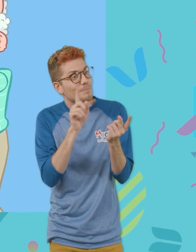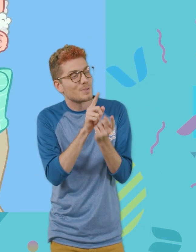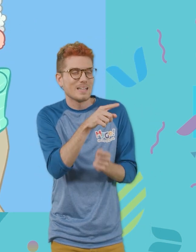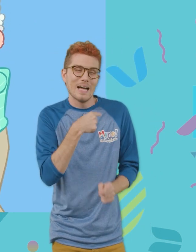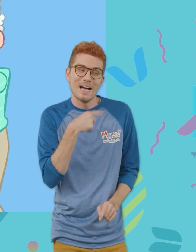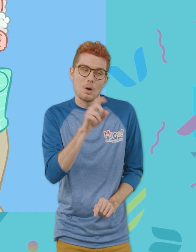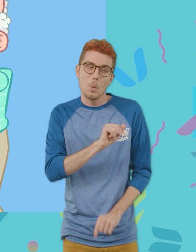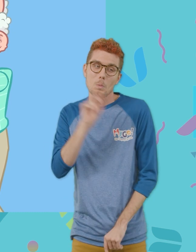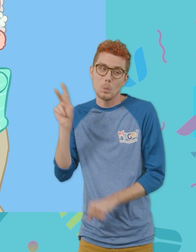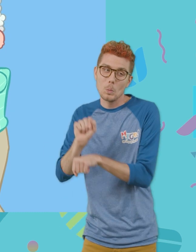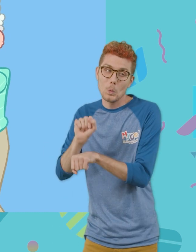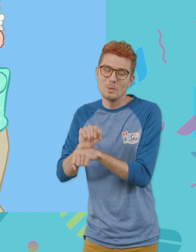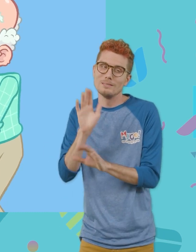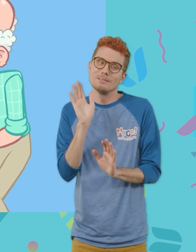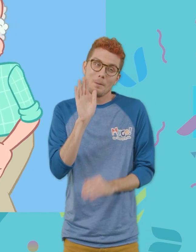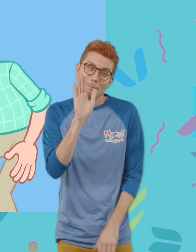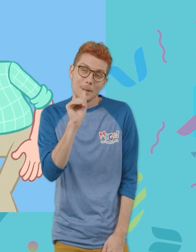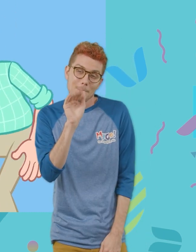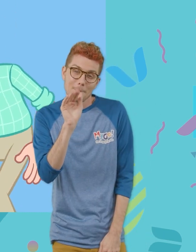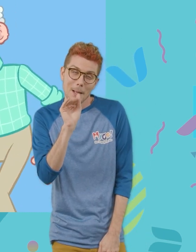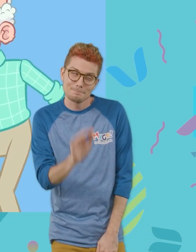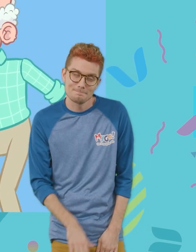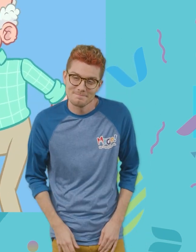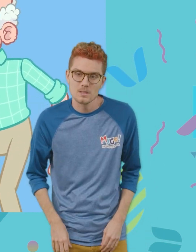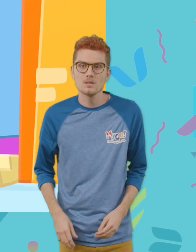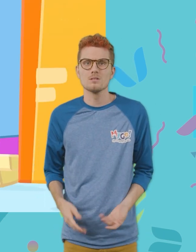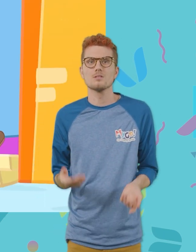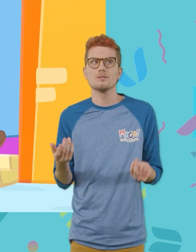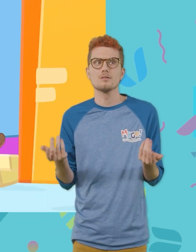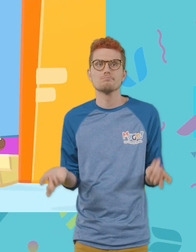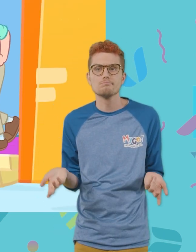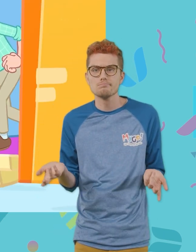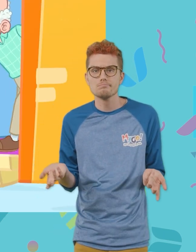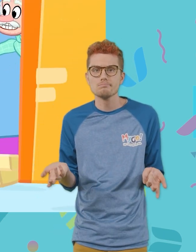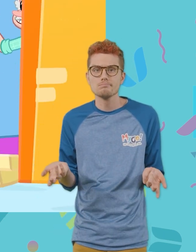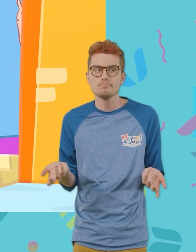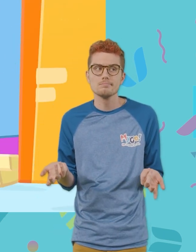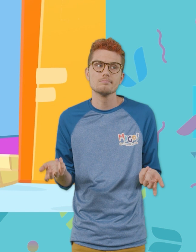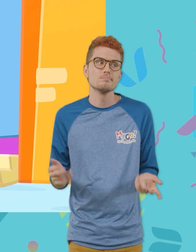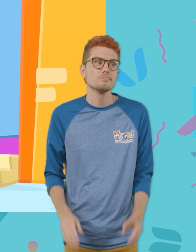to meet you! But Mila isn't here, and I have to get back to class now! Goodbye! Ugh!